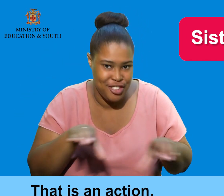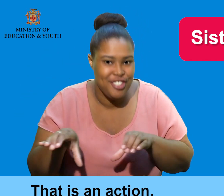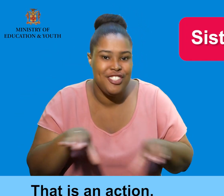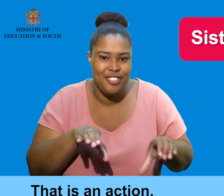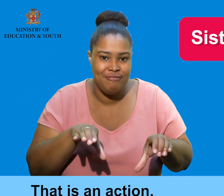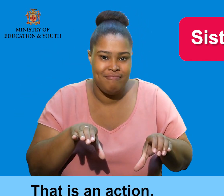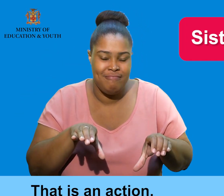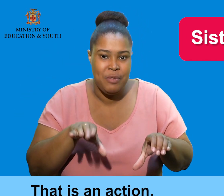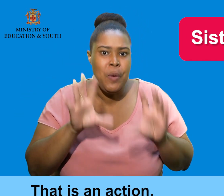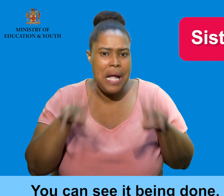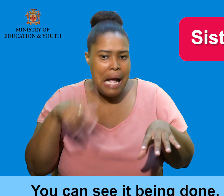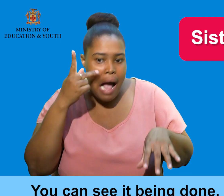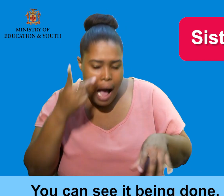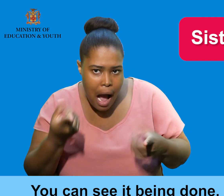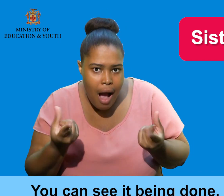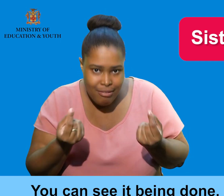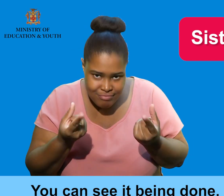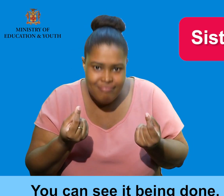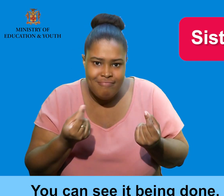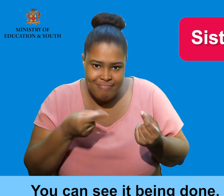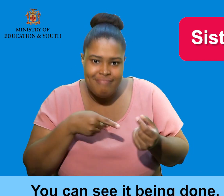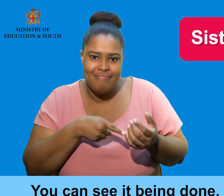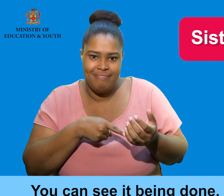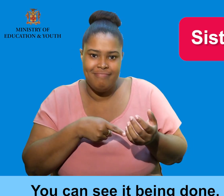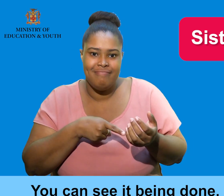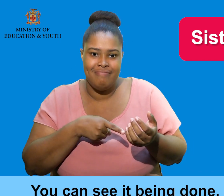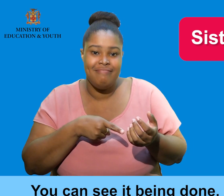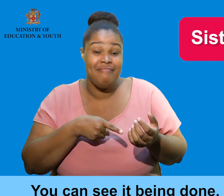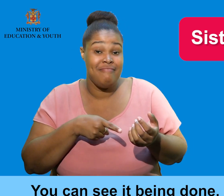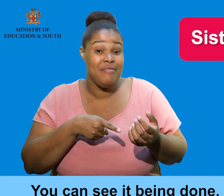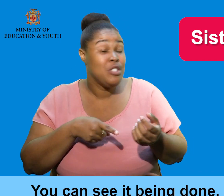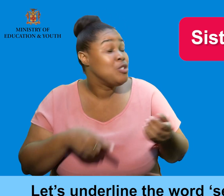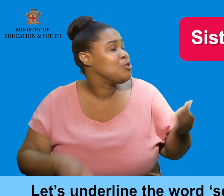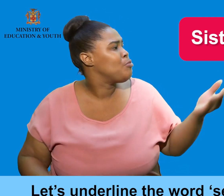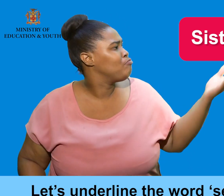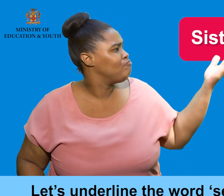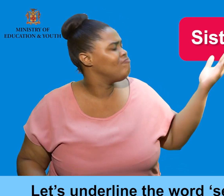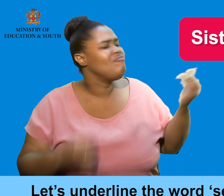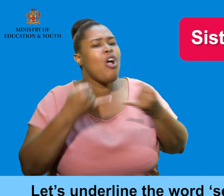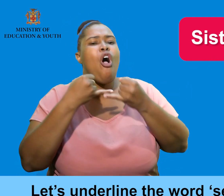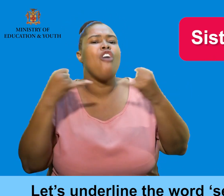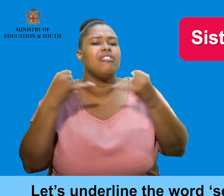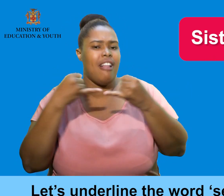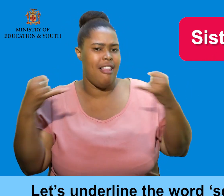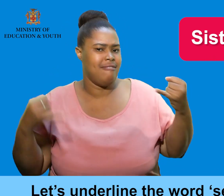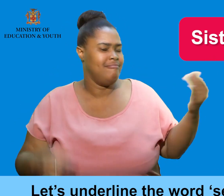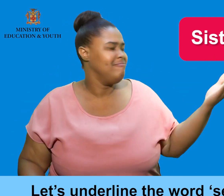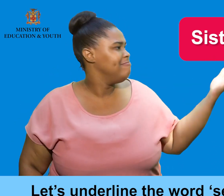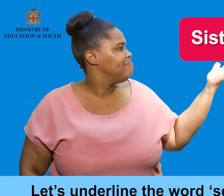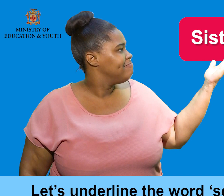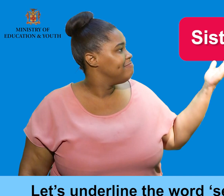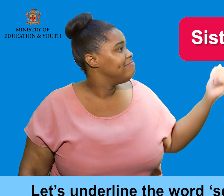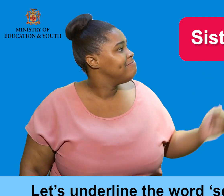action. You can see it being done. You Let's underline the word sewing.